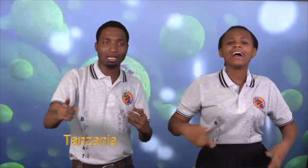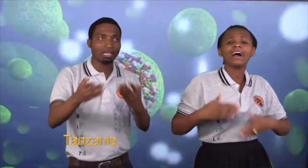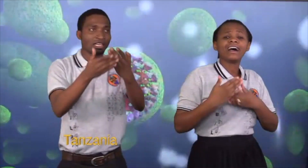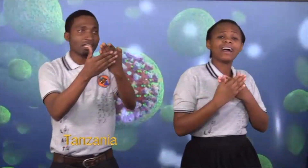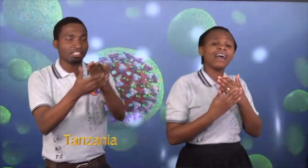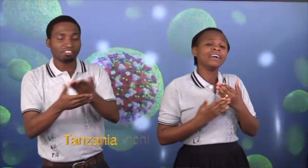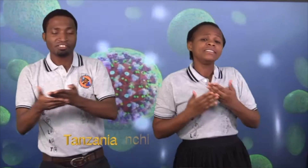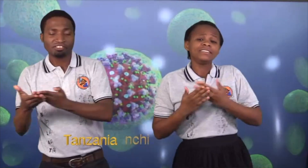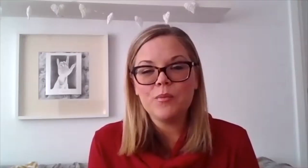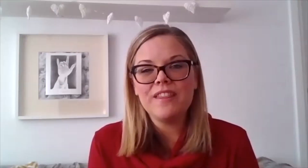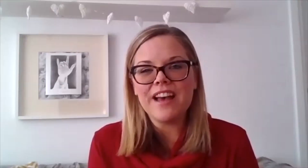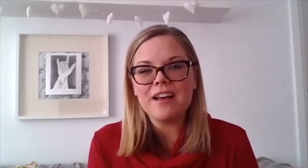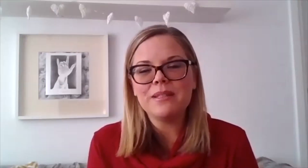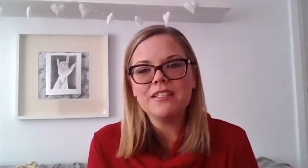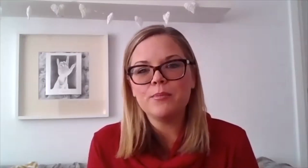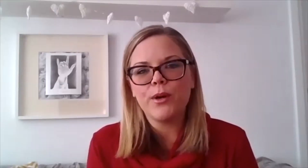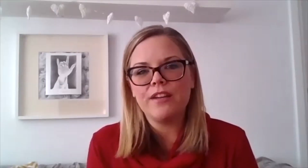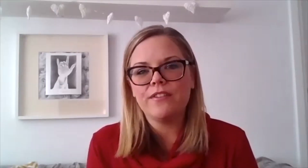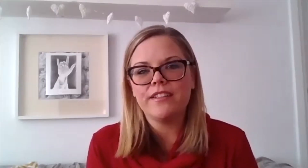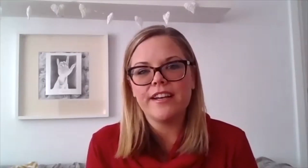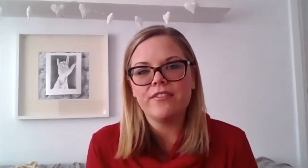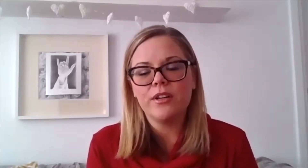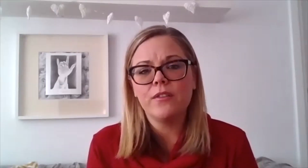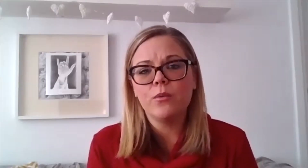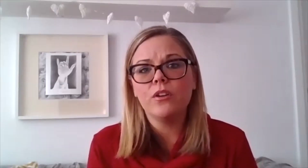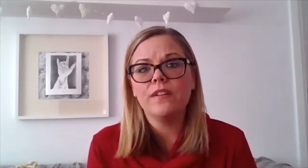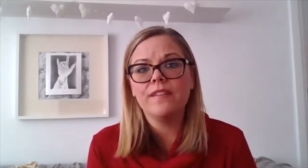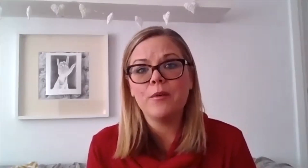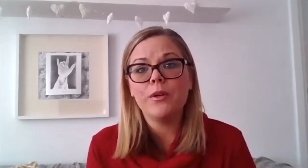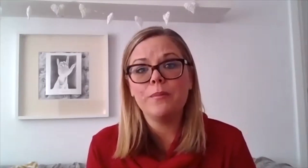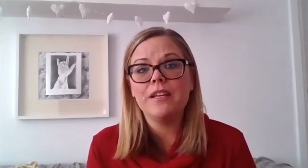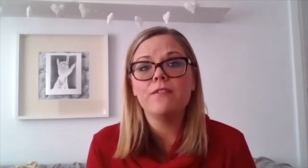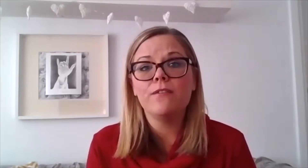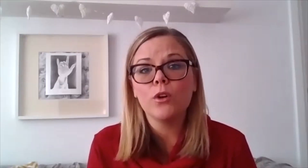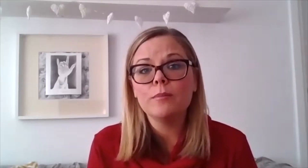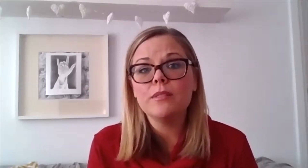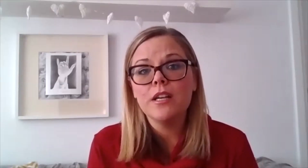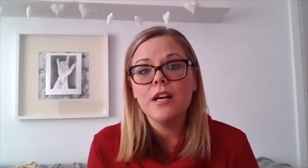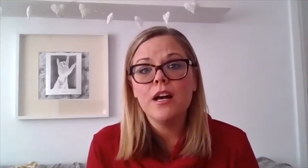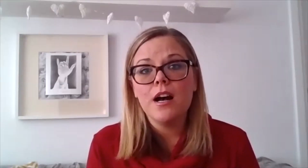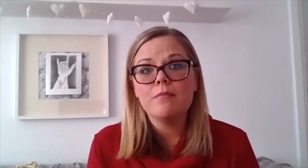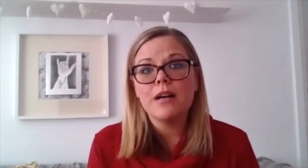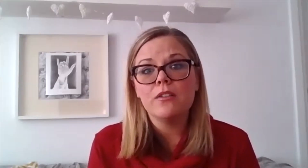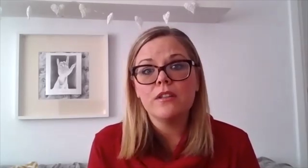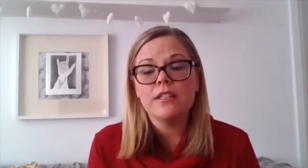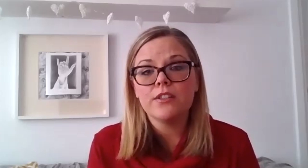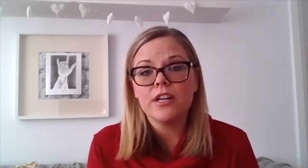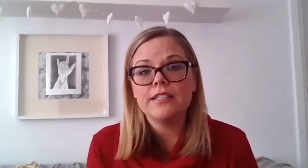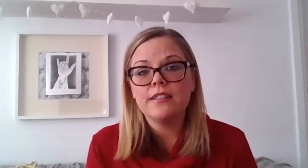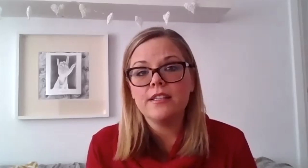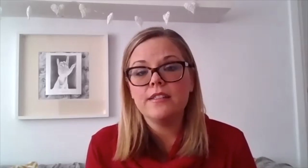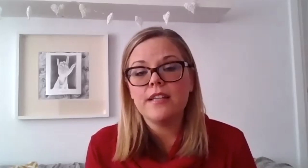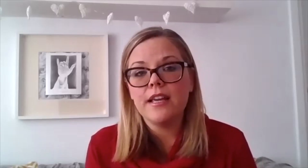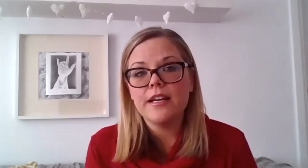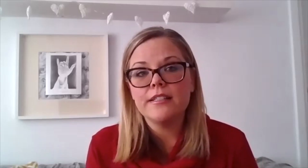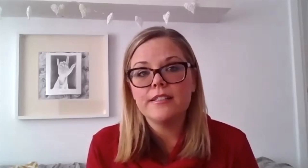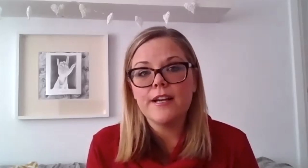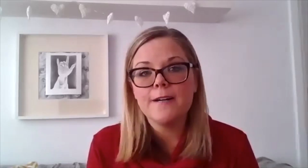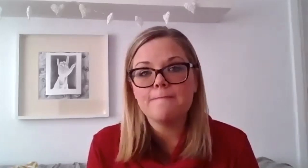what was going on with that please pray for the deaf around the world that they would be informed about this crisis and um